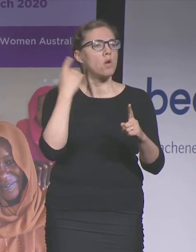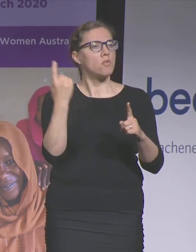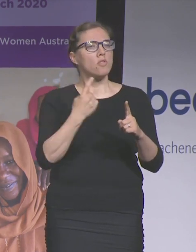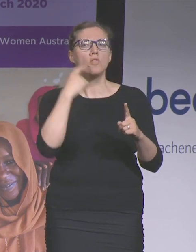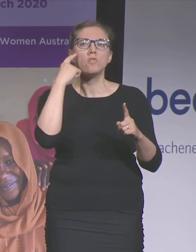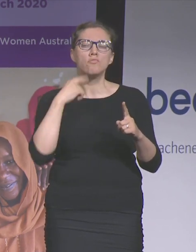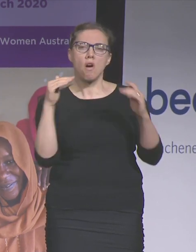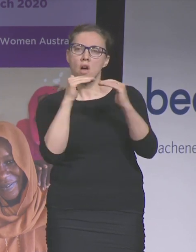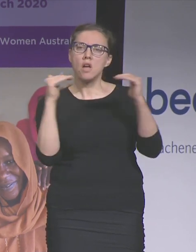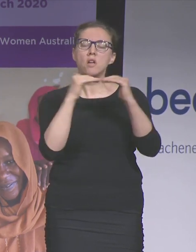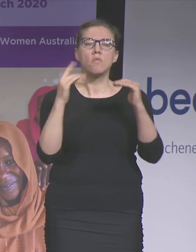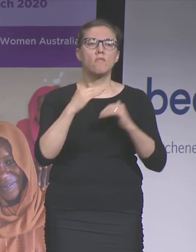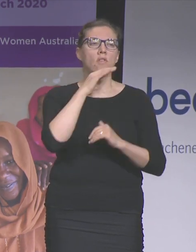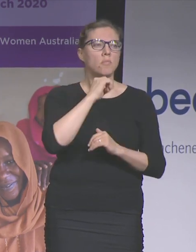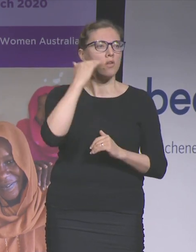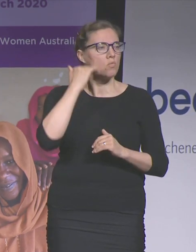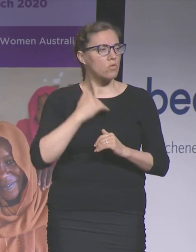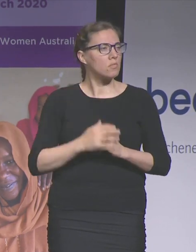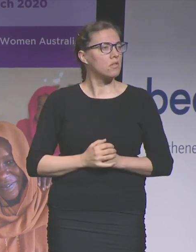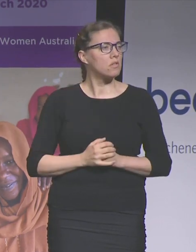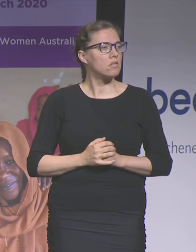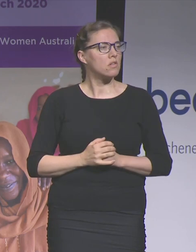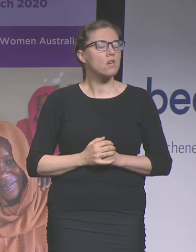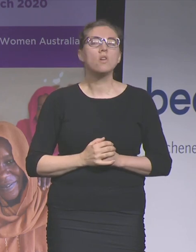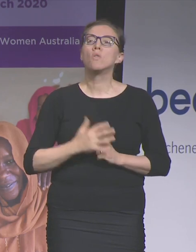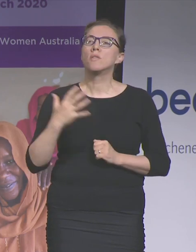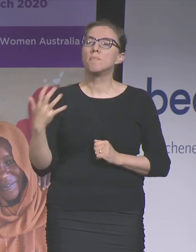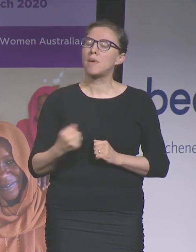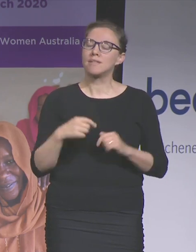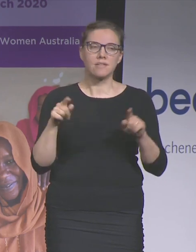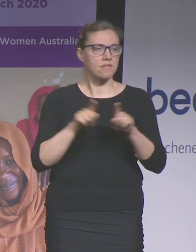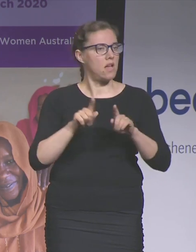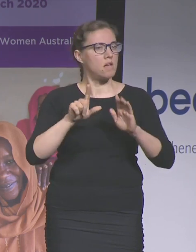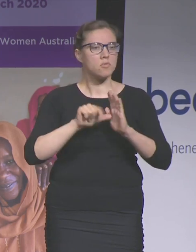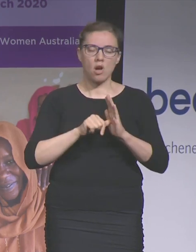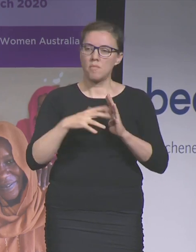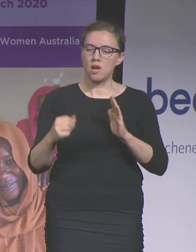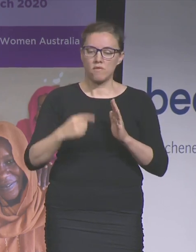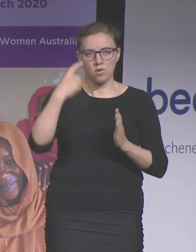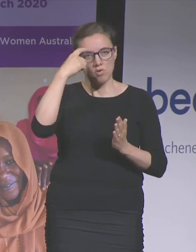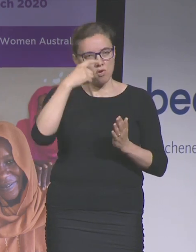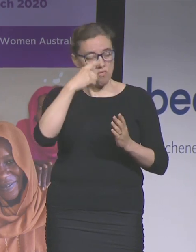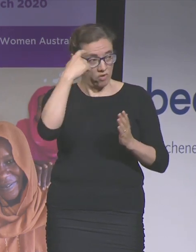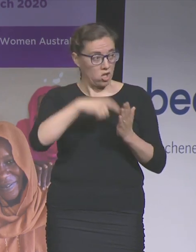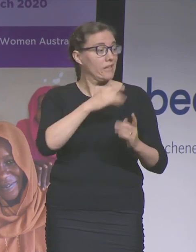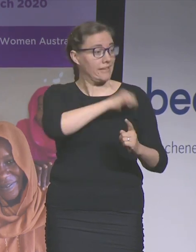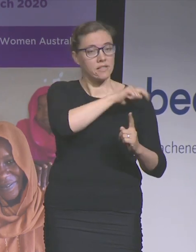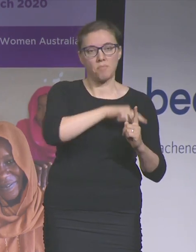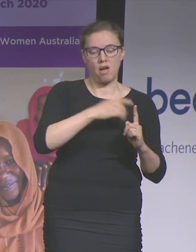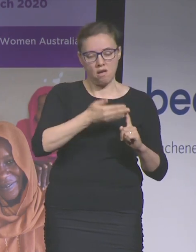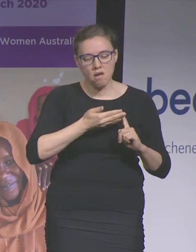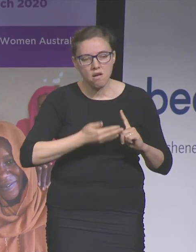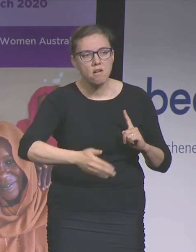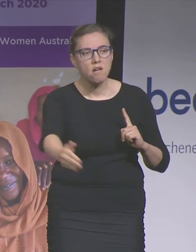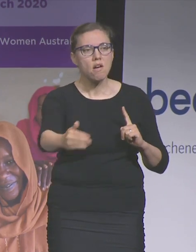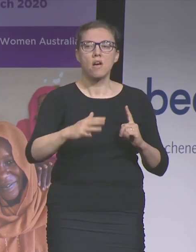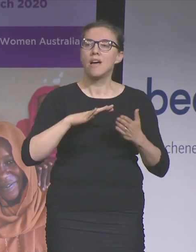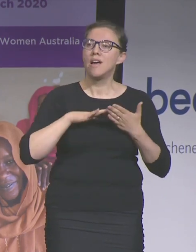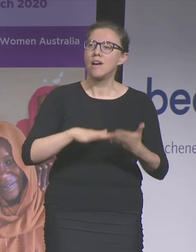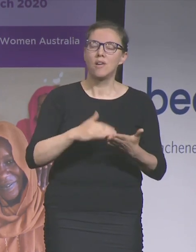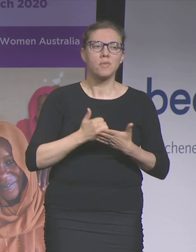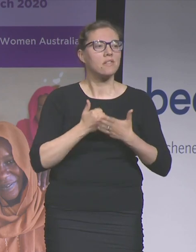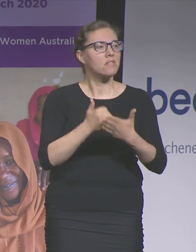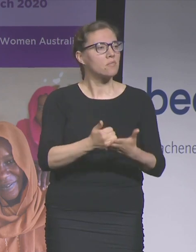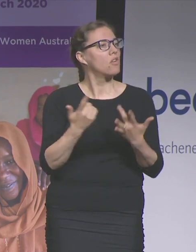equality we must always be looking to help pave the way for those who follow us. Whether it's in our families our workplaces the